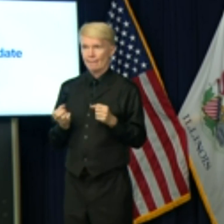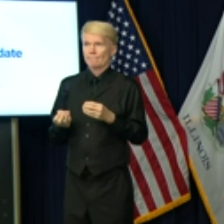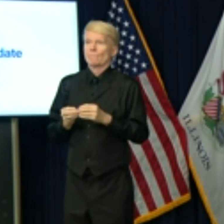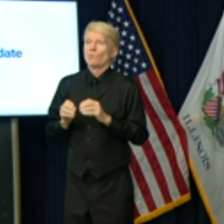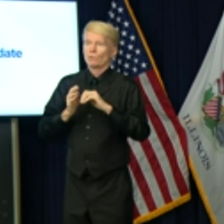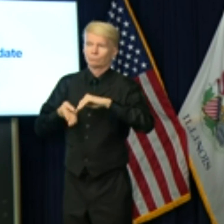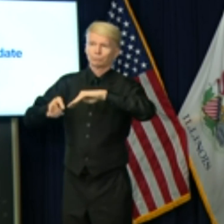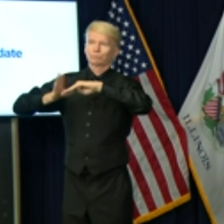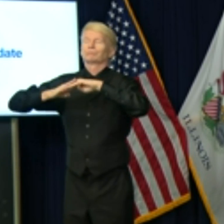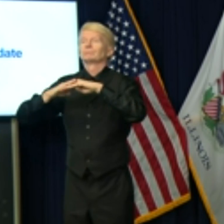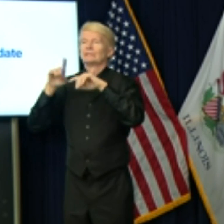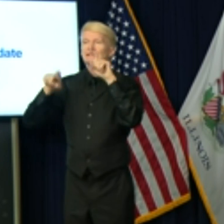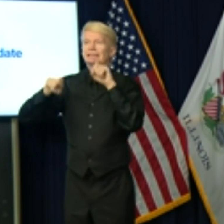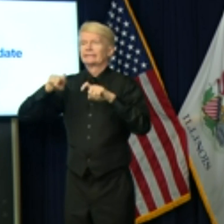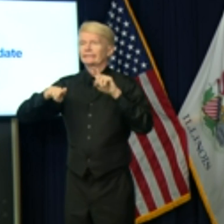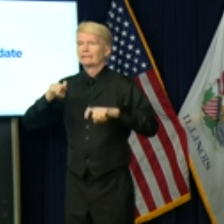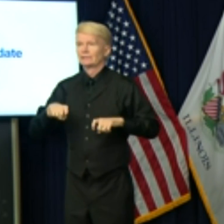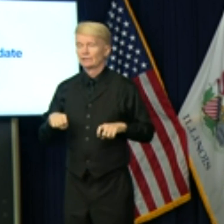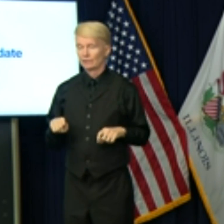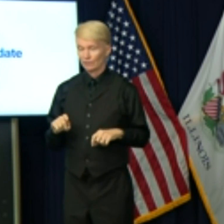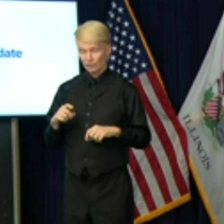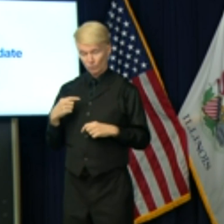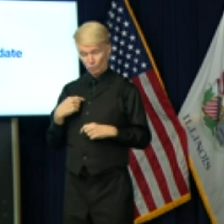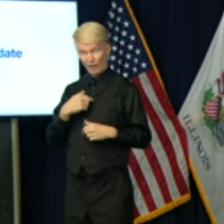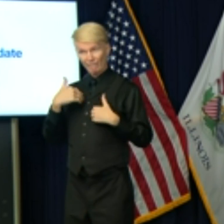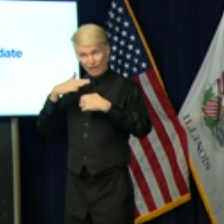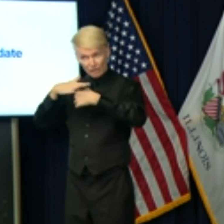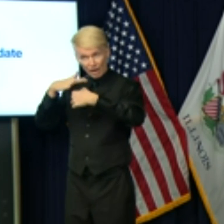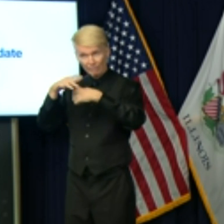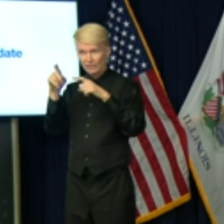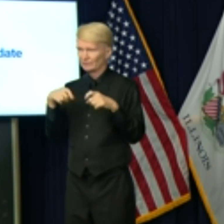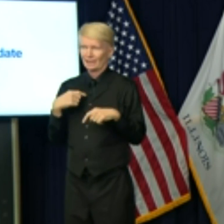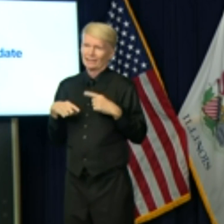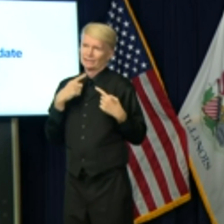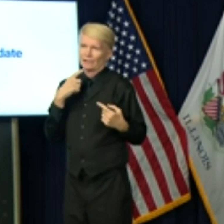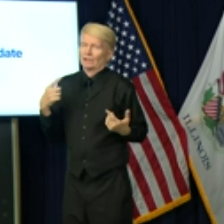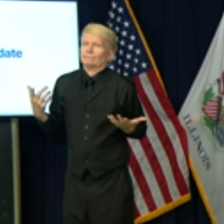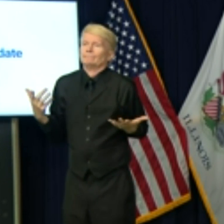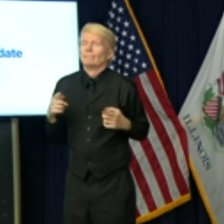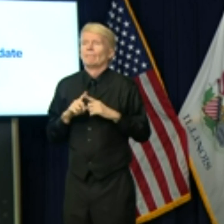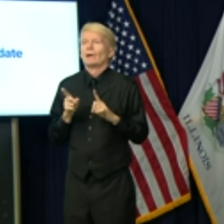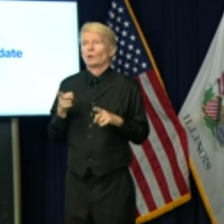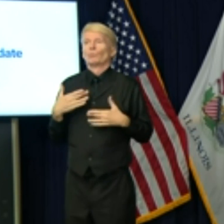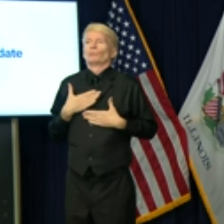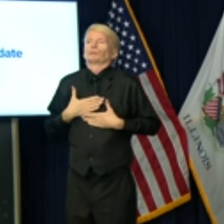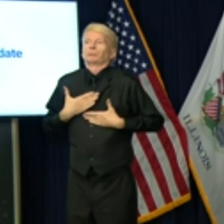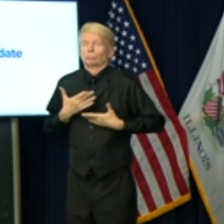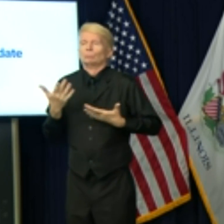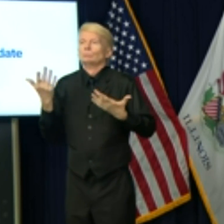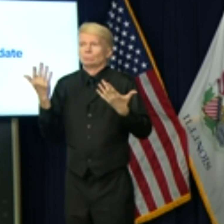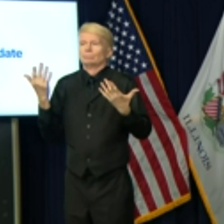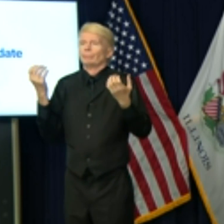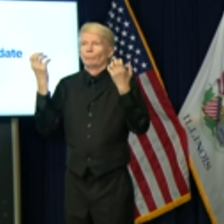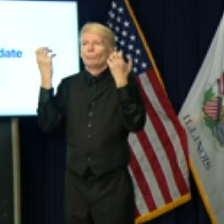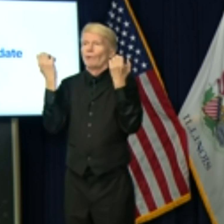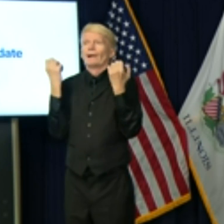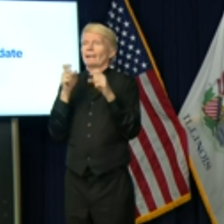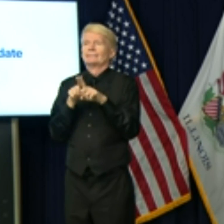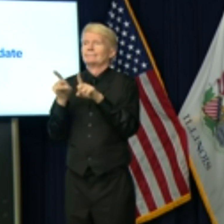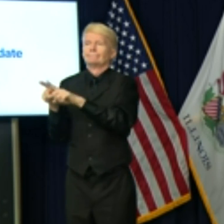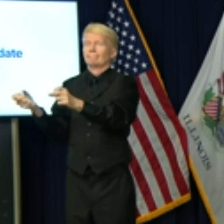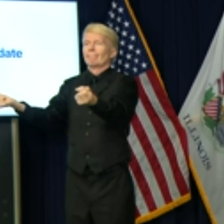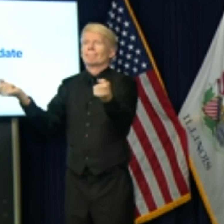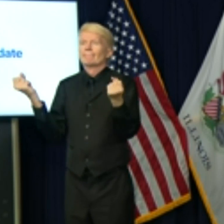test. So, you know, I can't tell you that we have enough tests. I mean, certainly we'd all like to have as many tests as anyone would ever want.